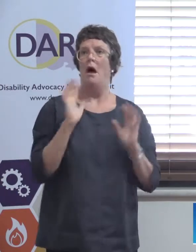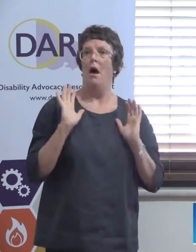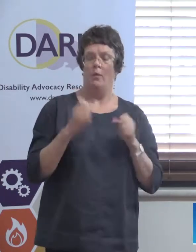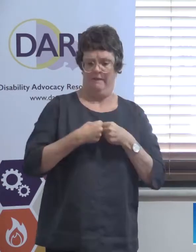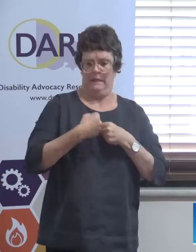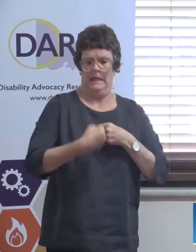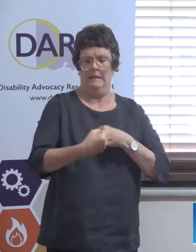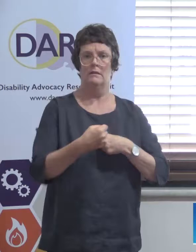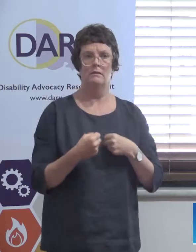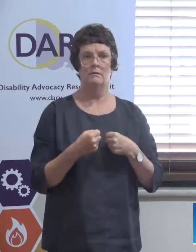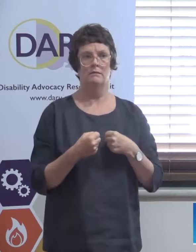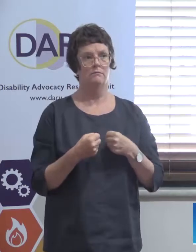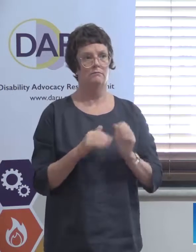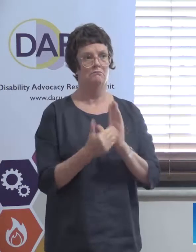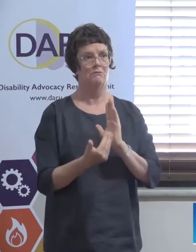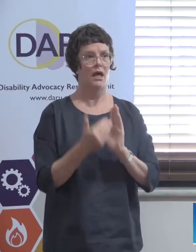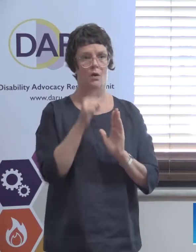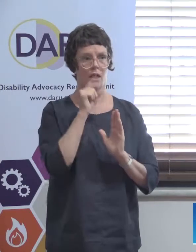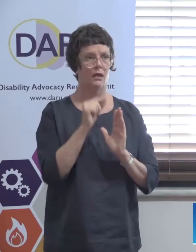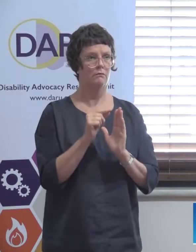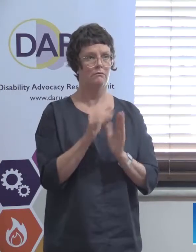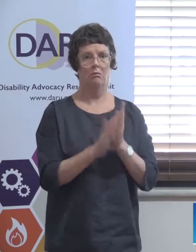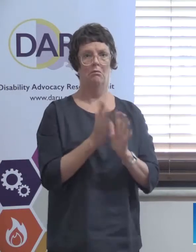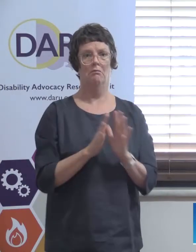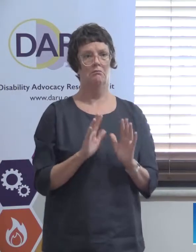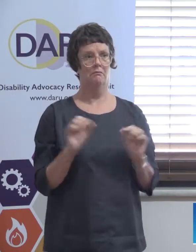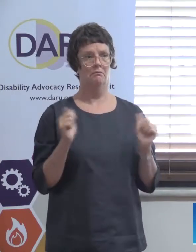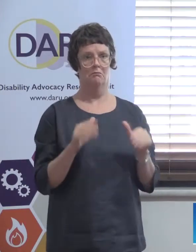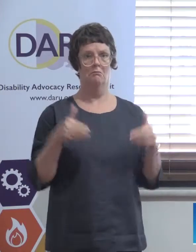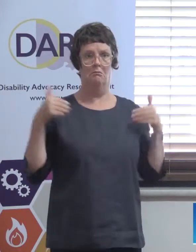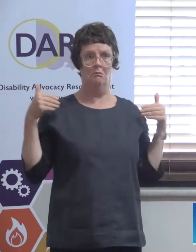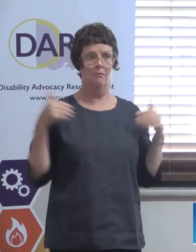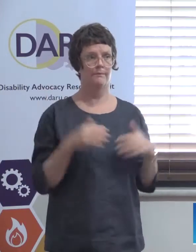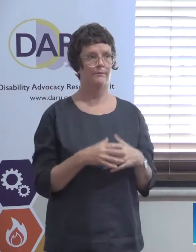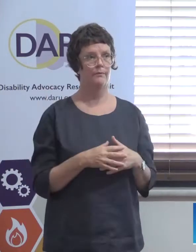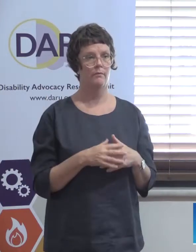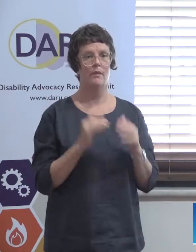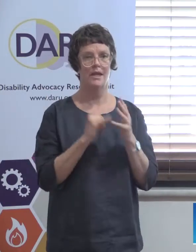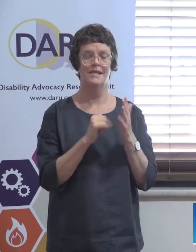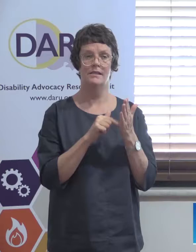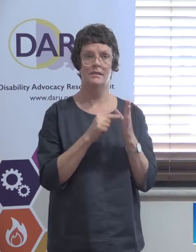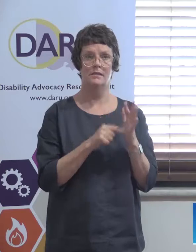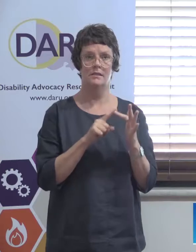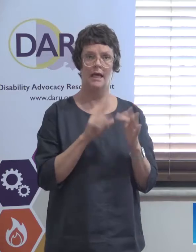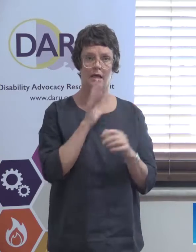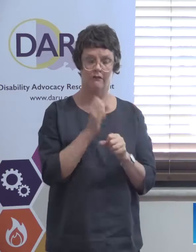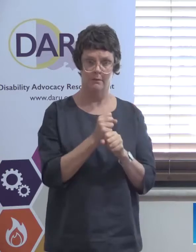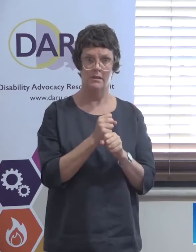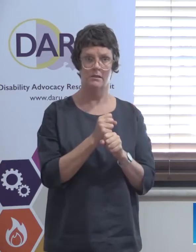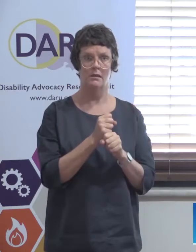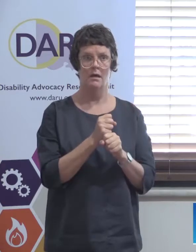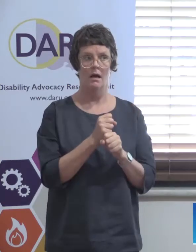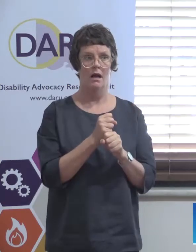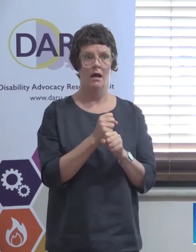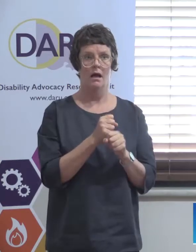years. We can dust our hands and be, you know, pat ourselves on the back. And then the state governments who are withdrawing their funding, they just say, but it's part of our